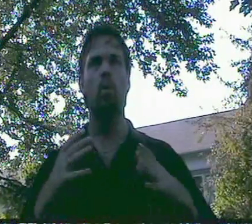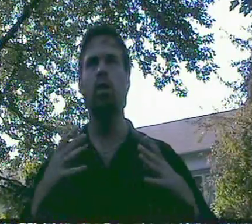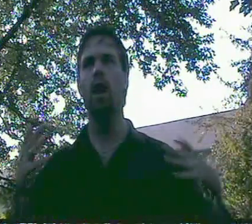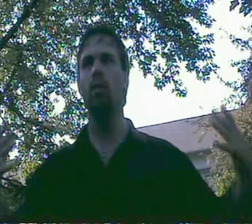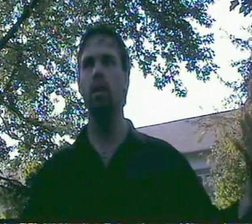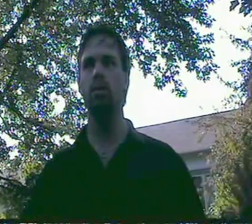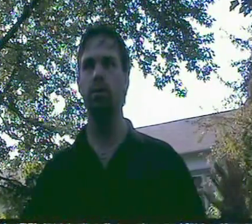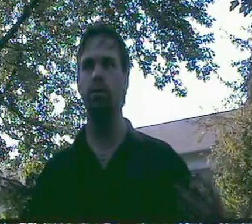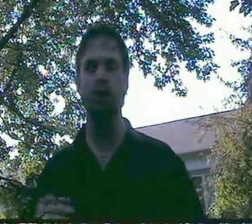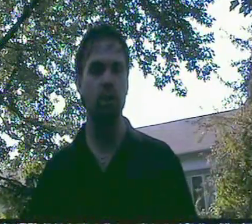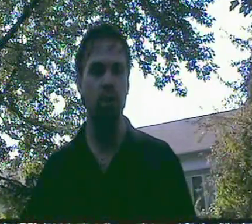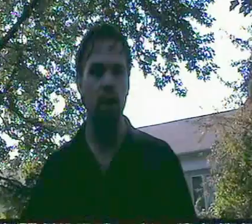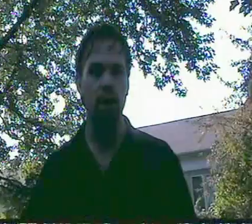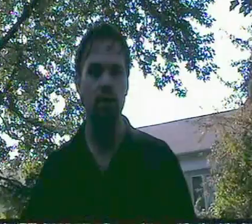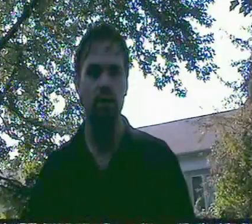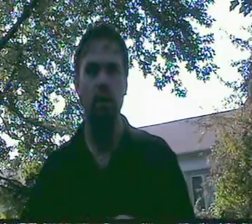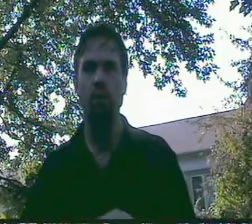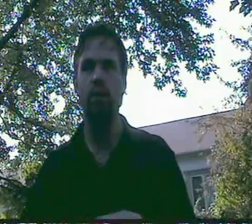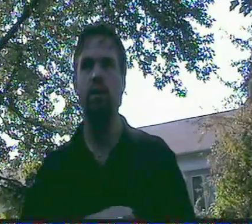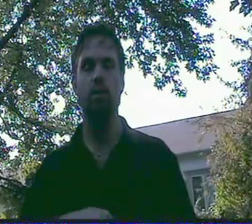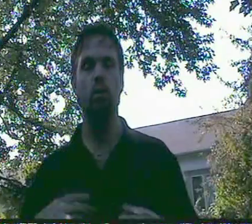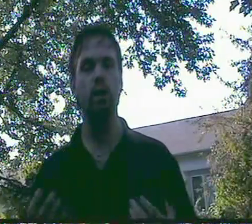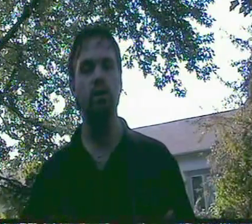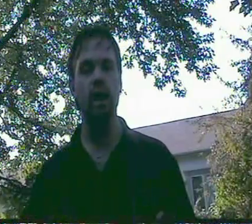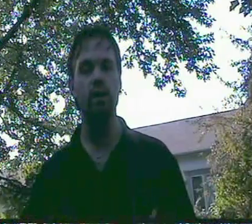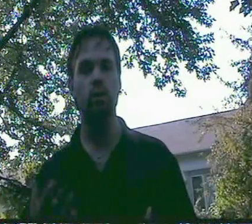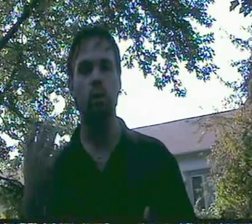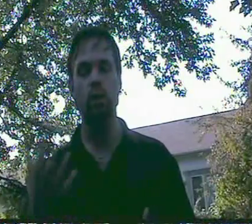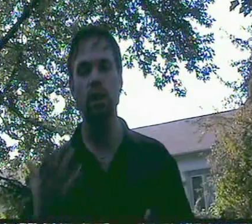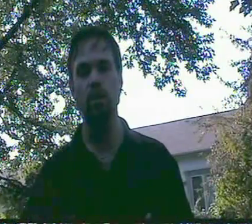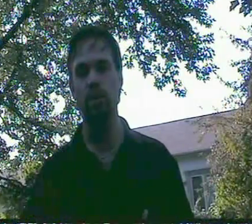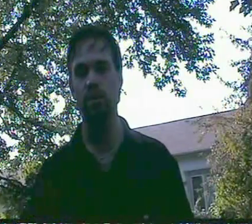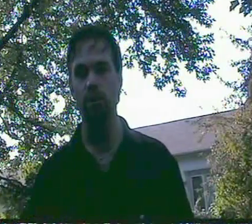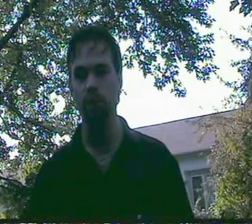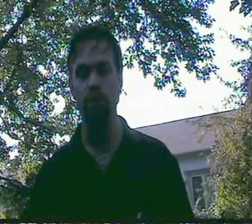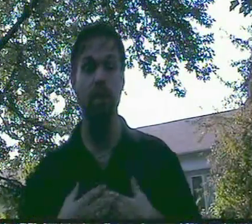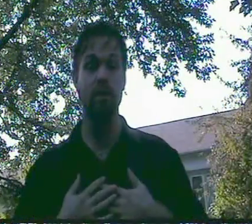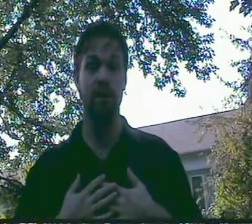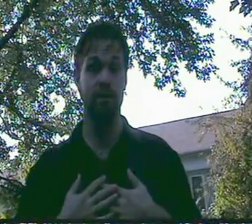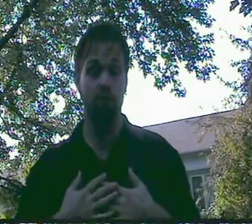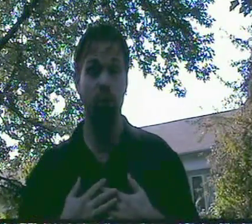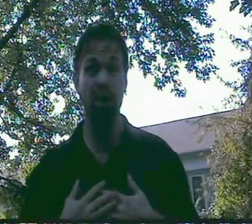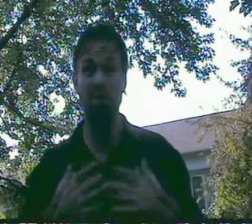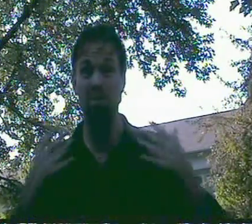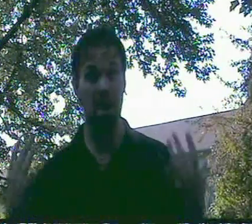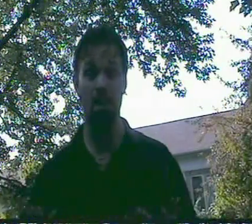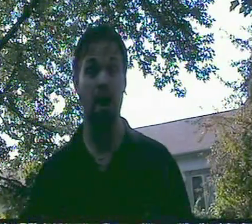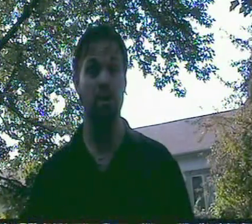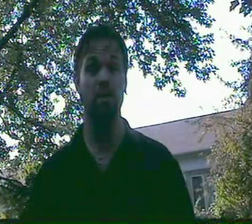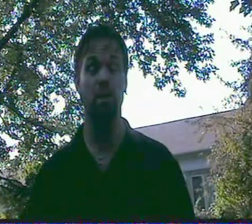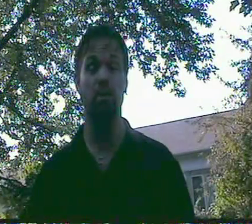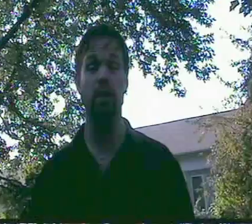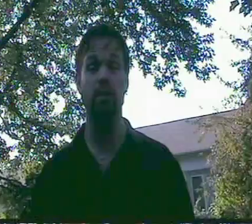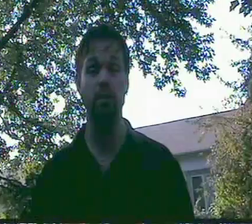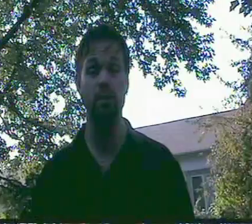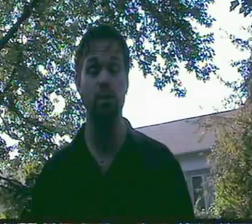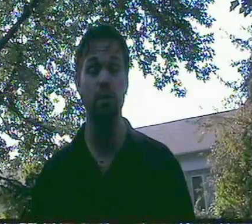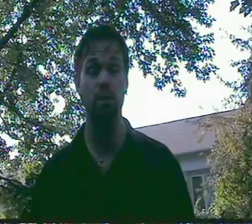we're not about fear and all these different weird tactics. We're really about solutions. That's really my passion is to help find solutions to this